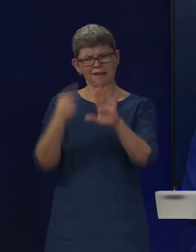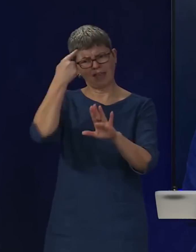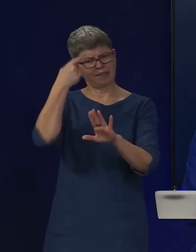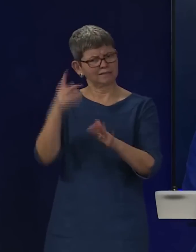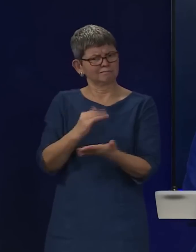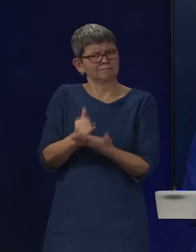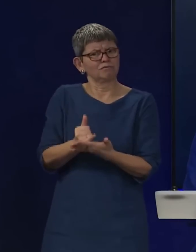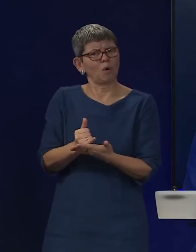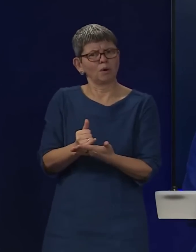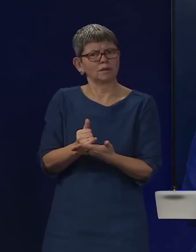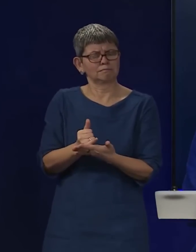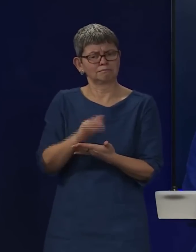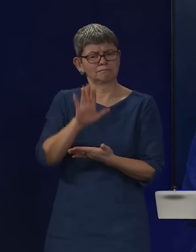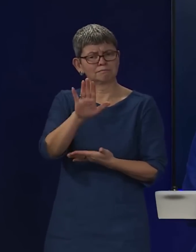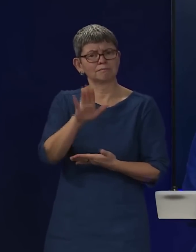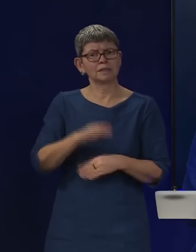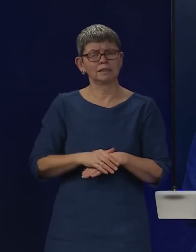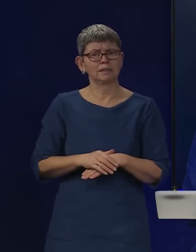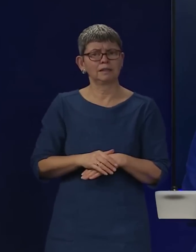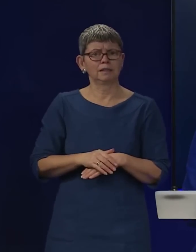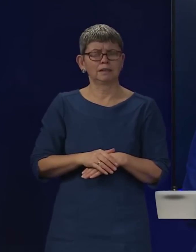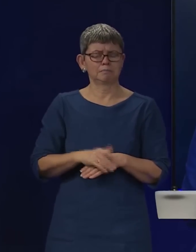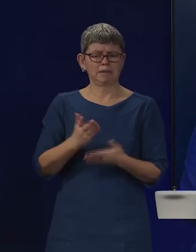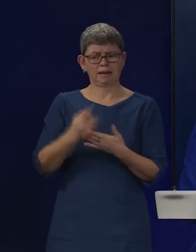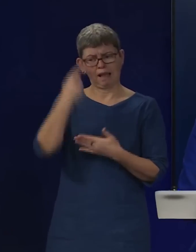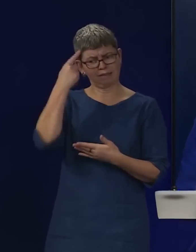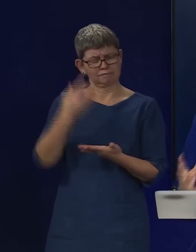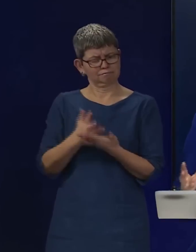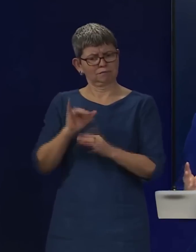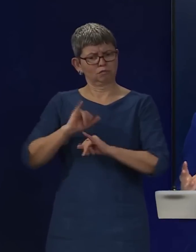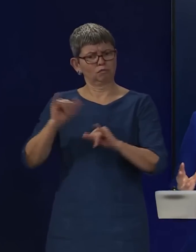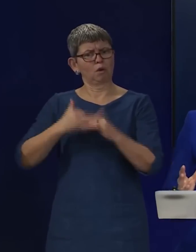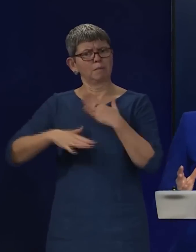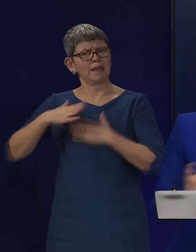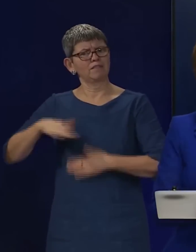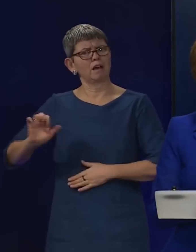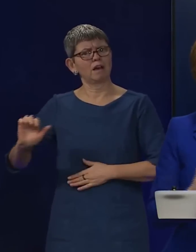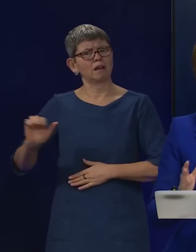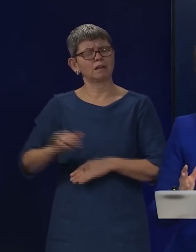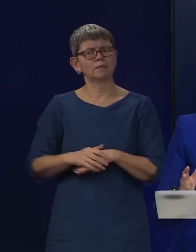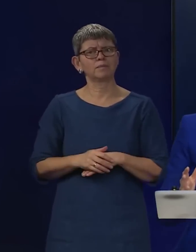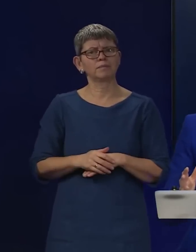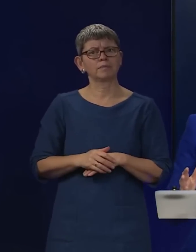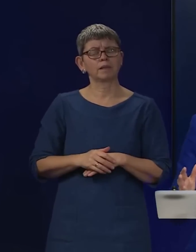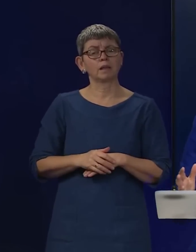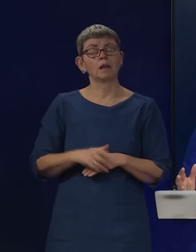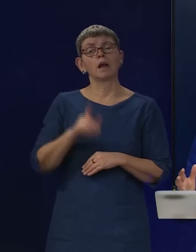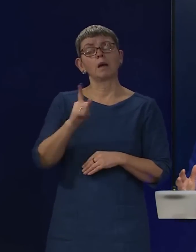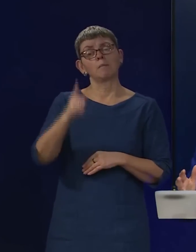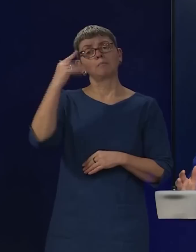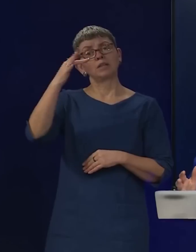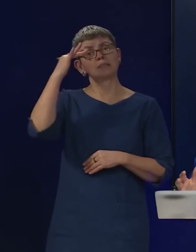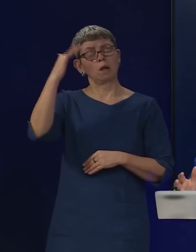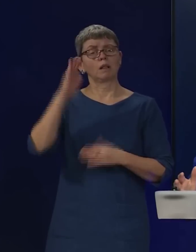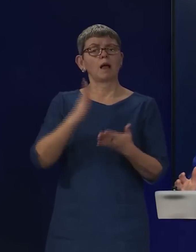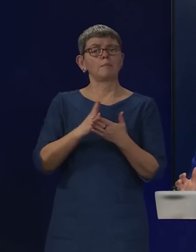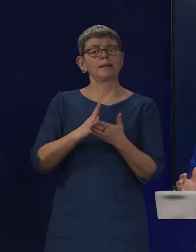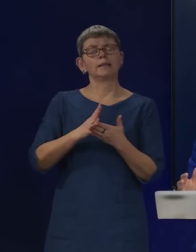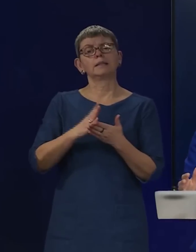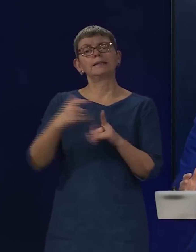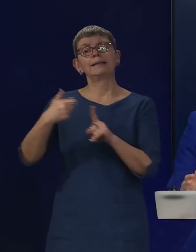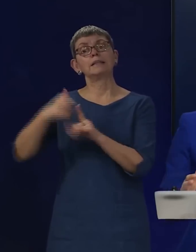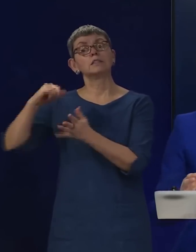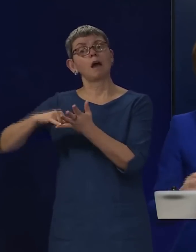indefensible and really quite disgraceful. There is a bigger issue of principle here and I'll come on to Keir Starmer's comments in this